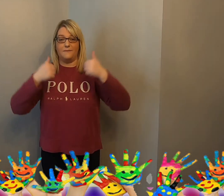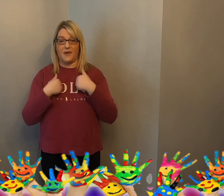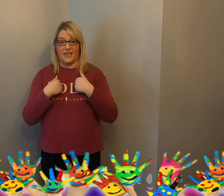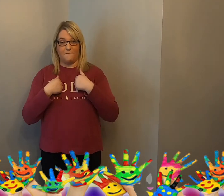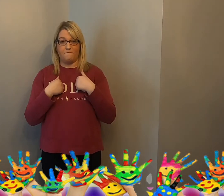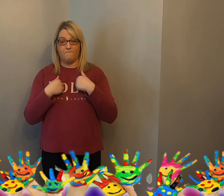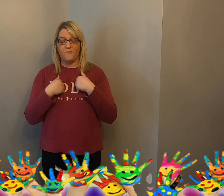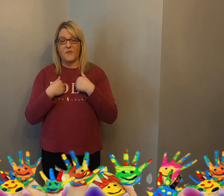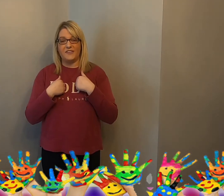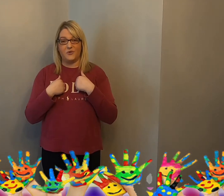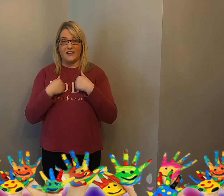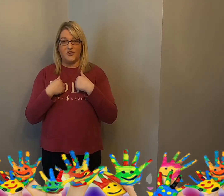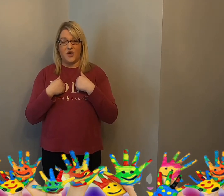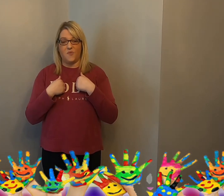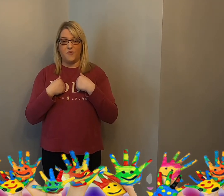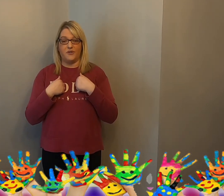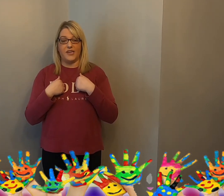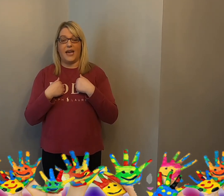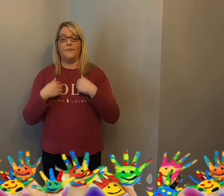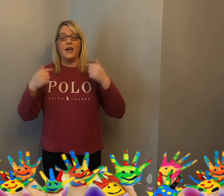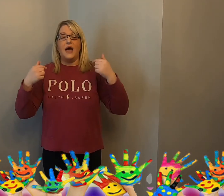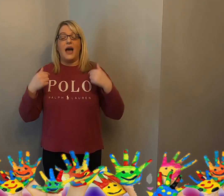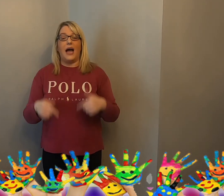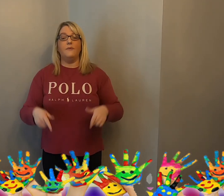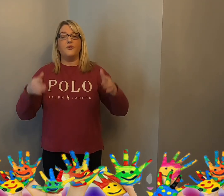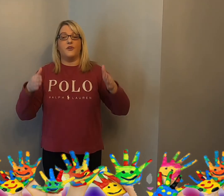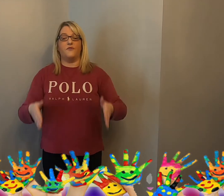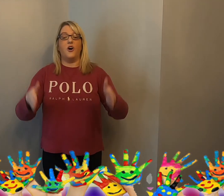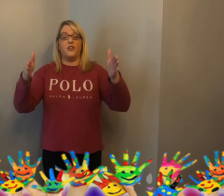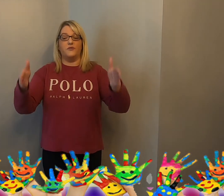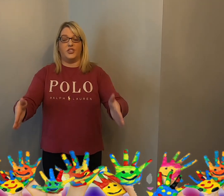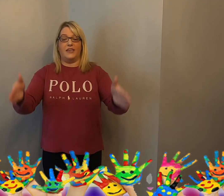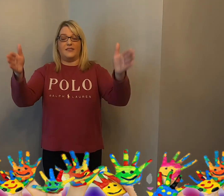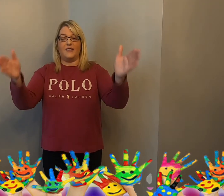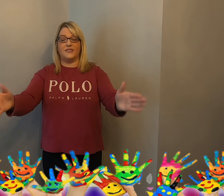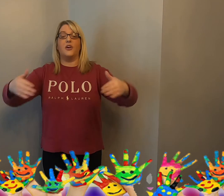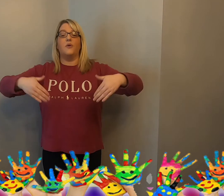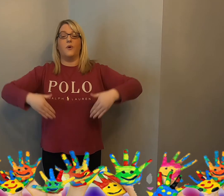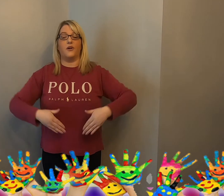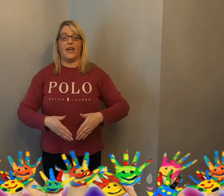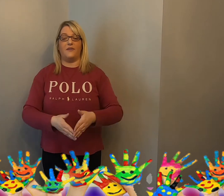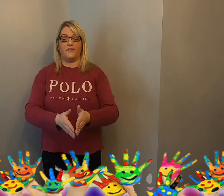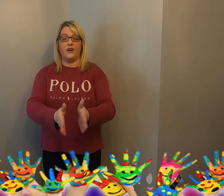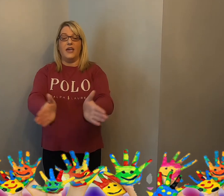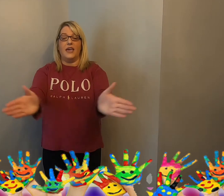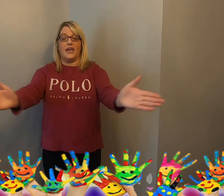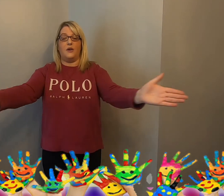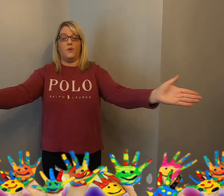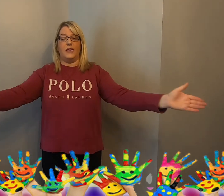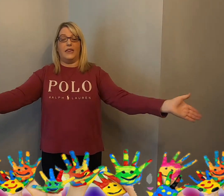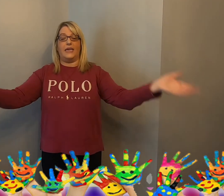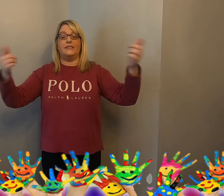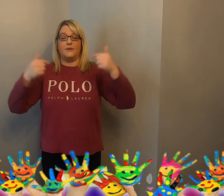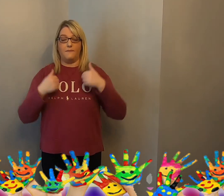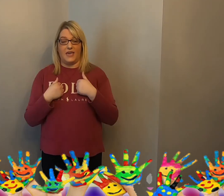me. So let's do that one more time. I'm going to follow Jesus wherever he will lead me.